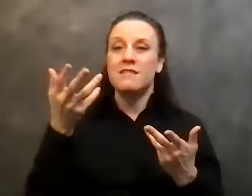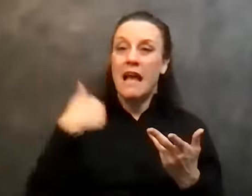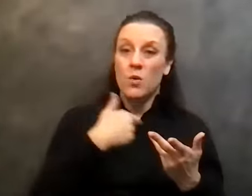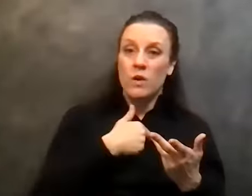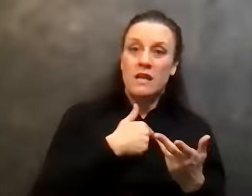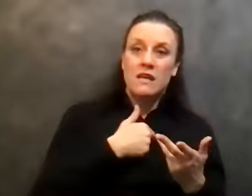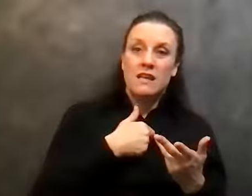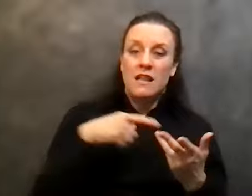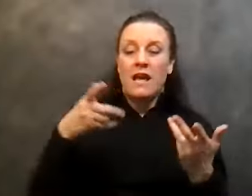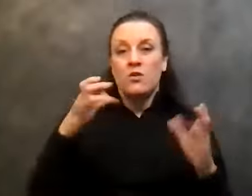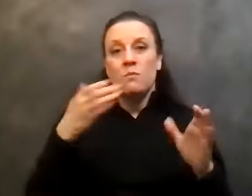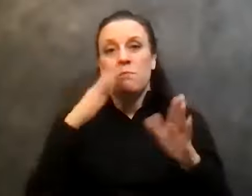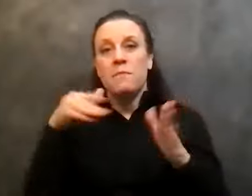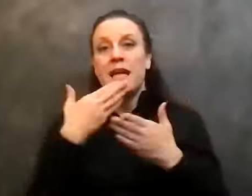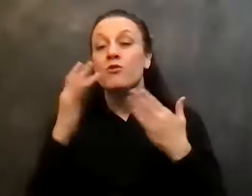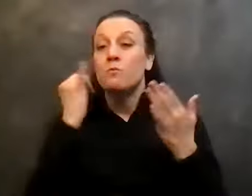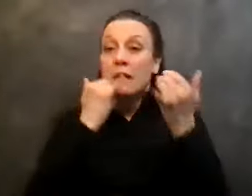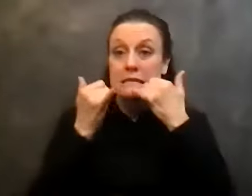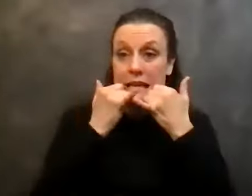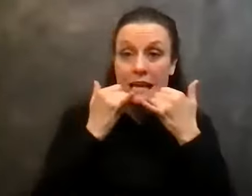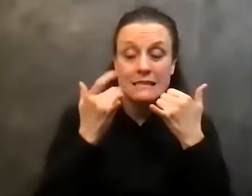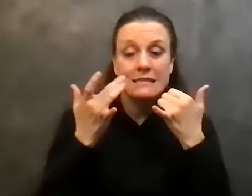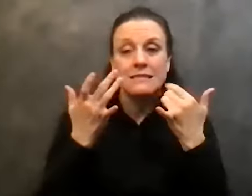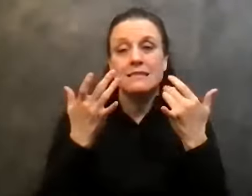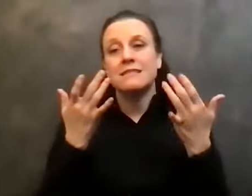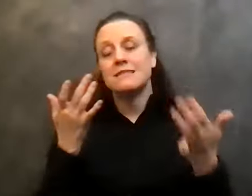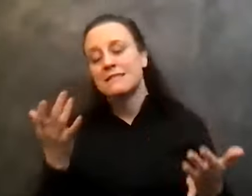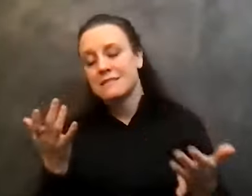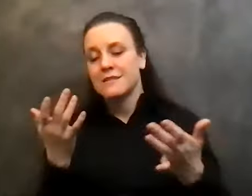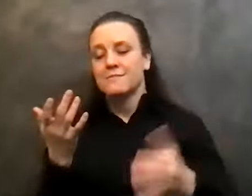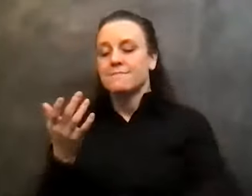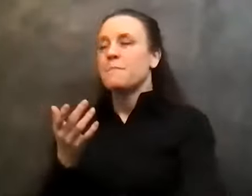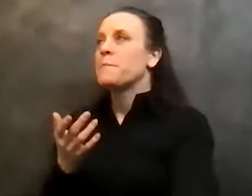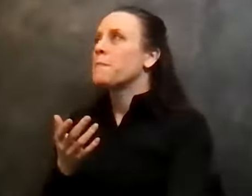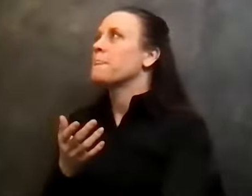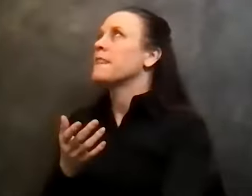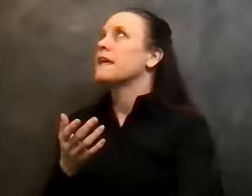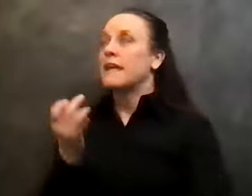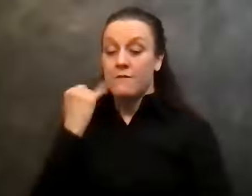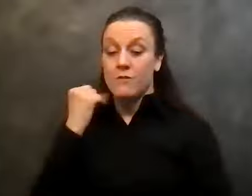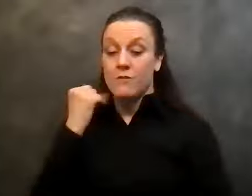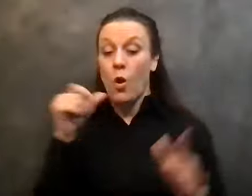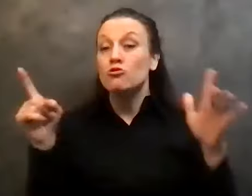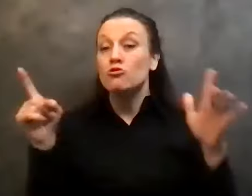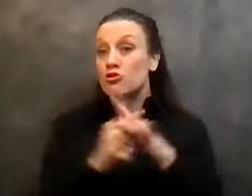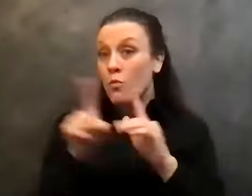if you make the mistakes that we make, if, if you just, if you don't show up when you're supposed to show up,